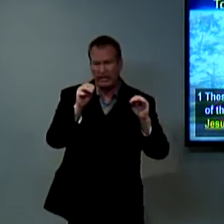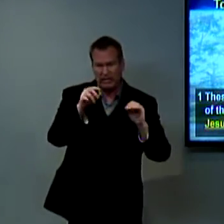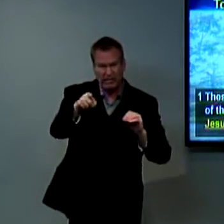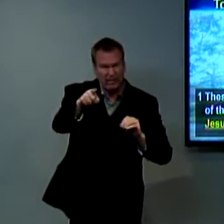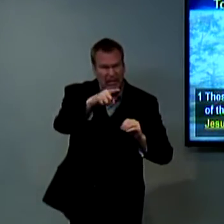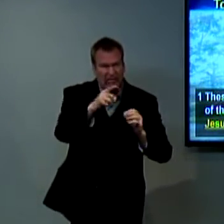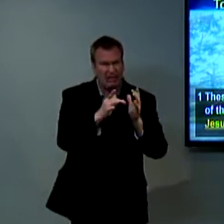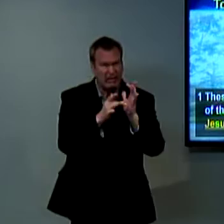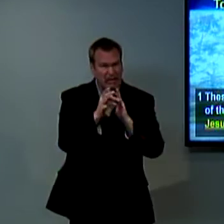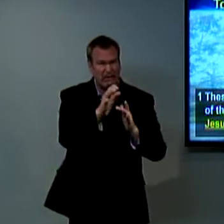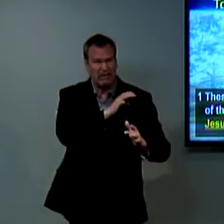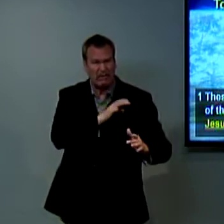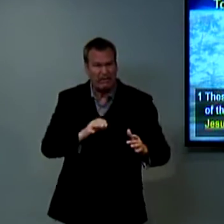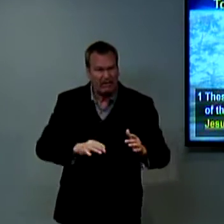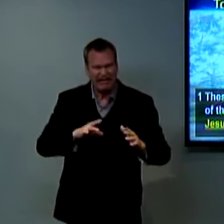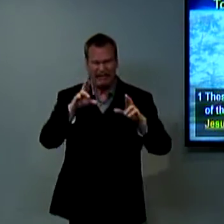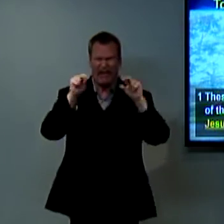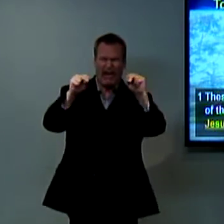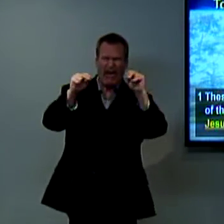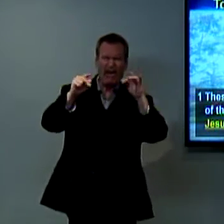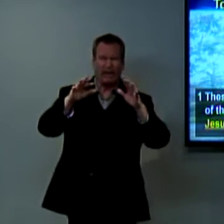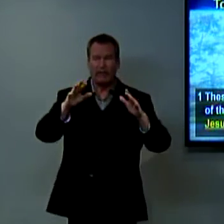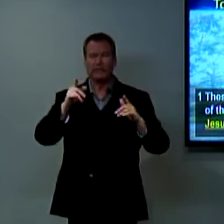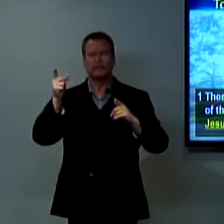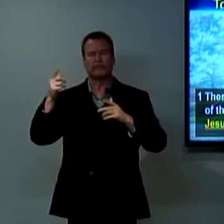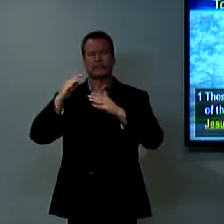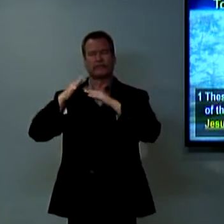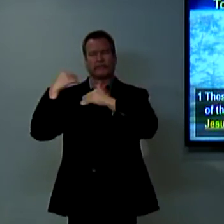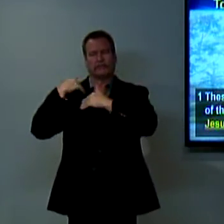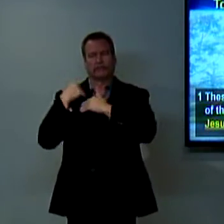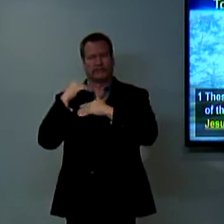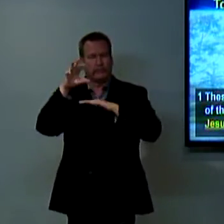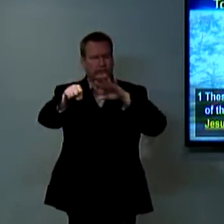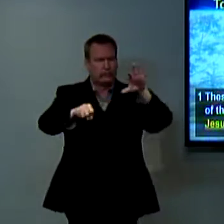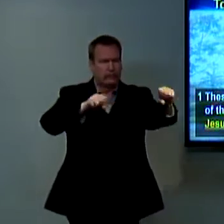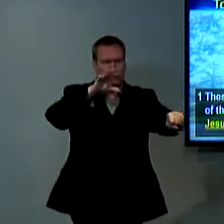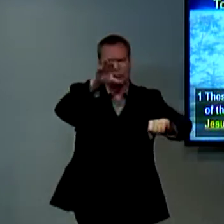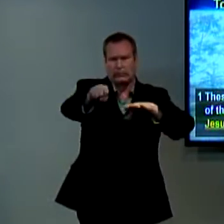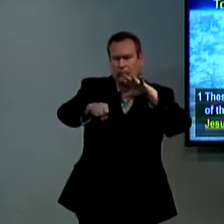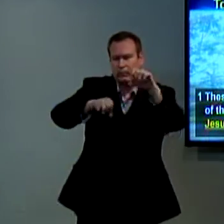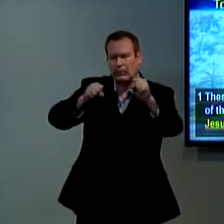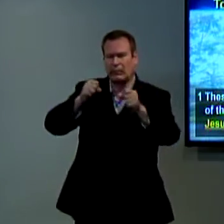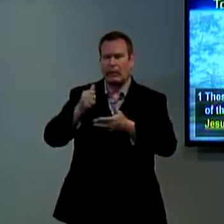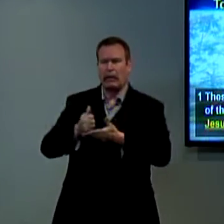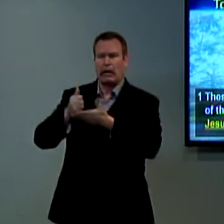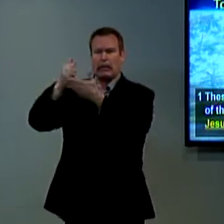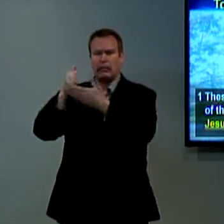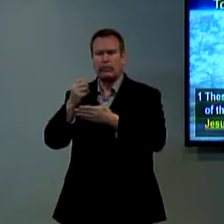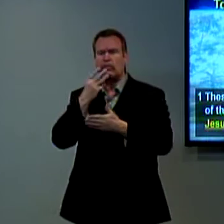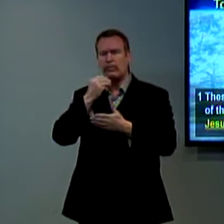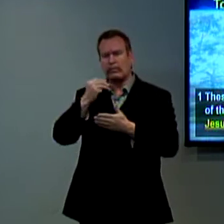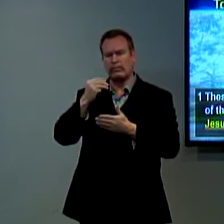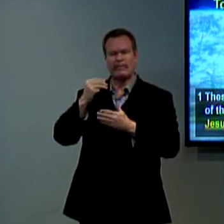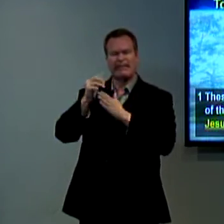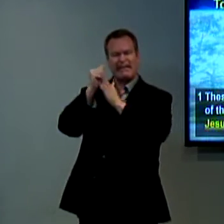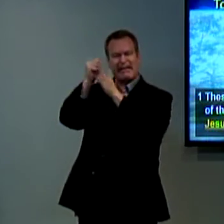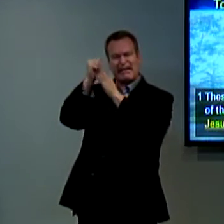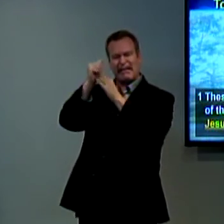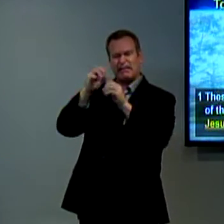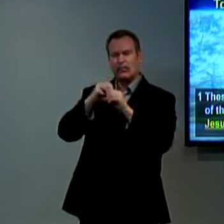he believed that Christians were teaching a fake fake religion. So he went out to capture